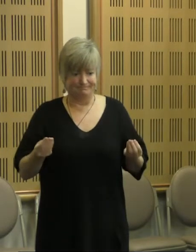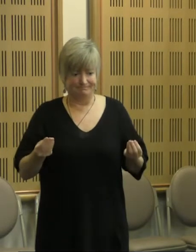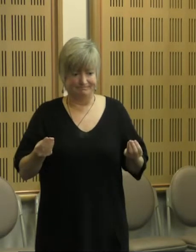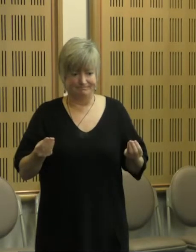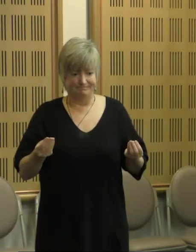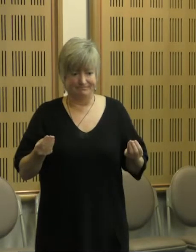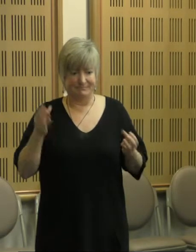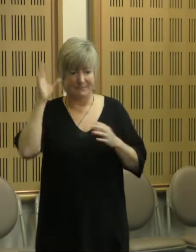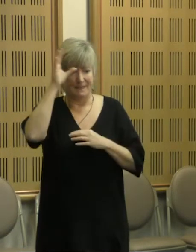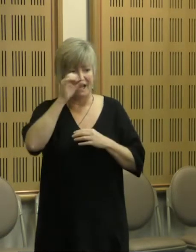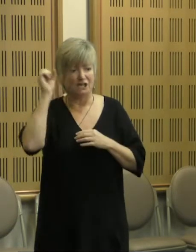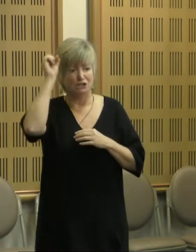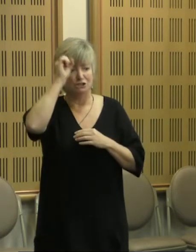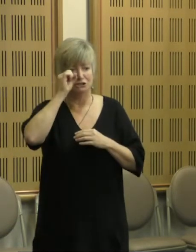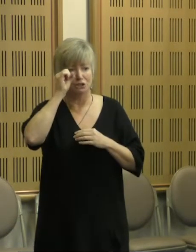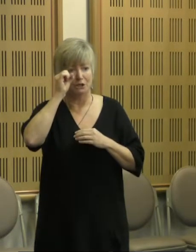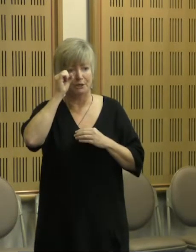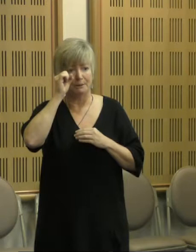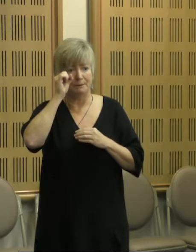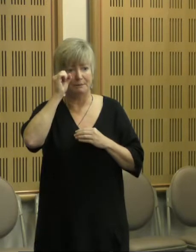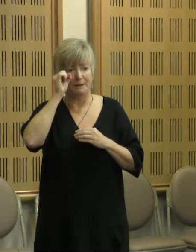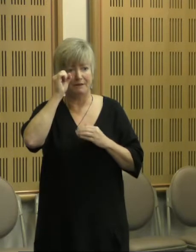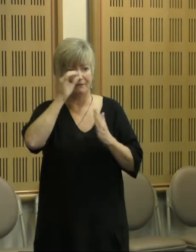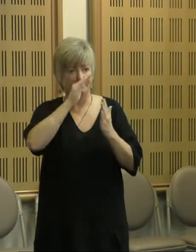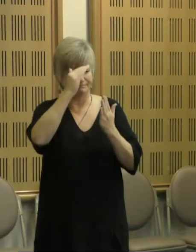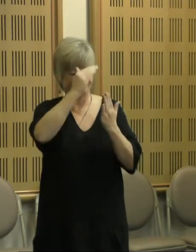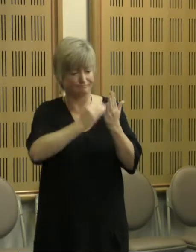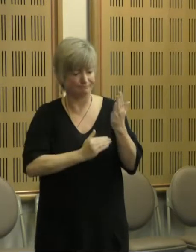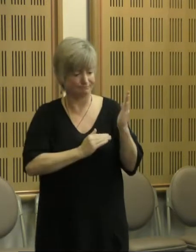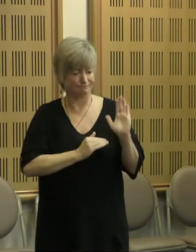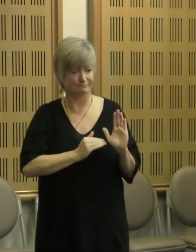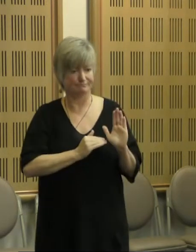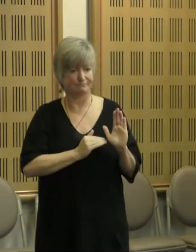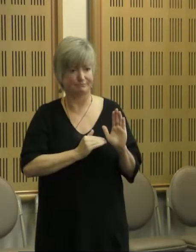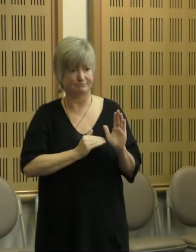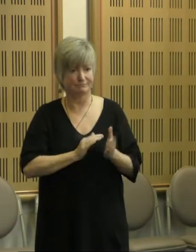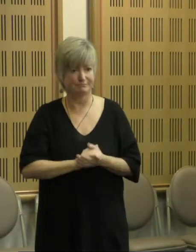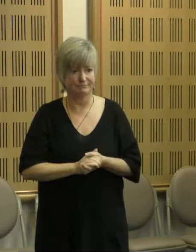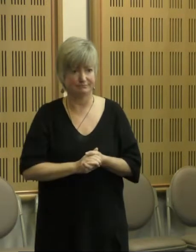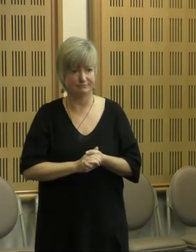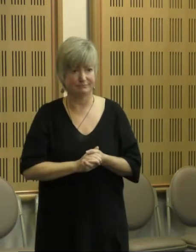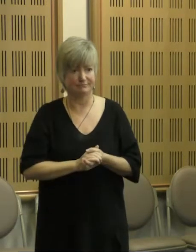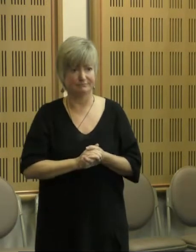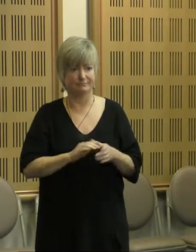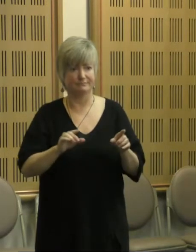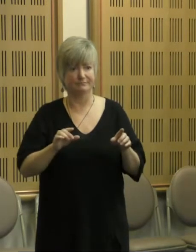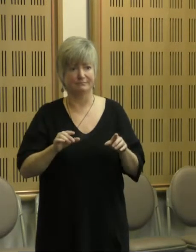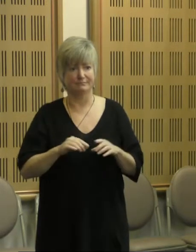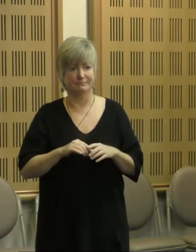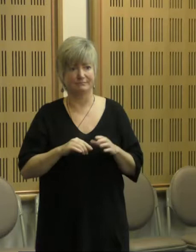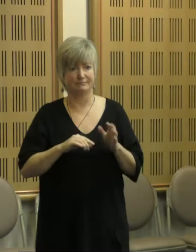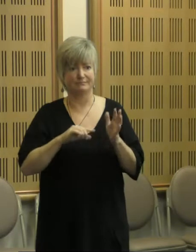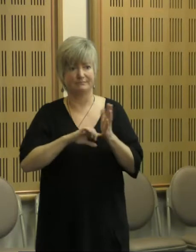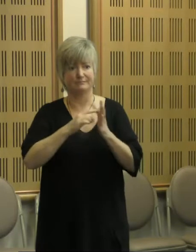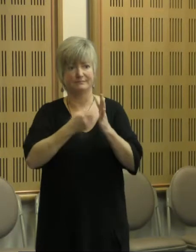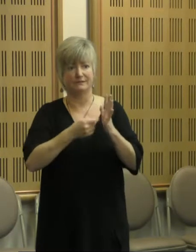they assume like a blank slate, but, you know, a type of terra nullius, dare I say the word. So rather than